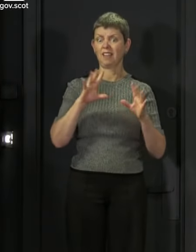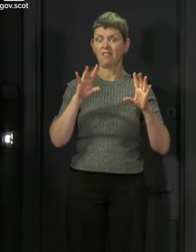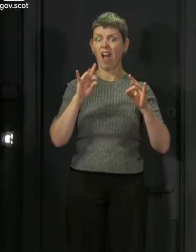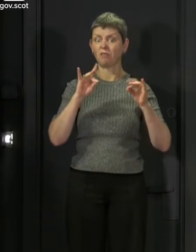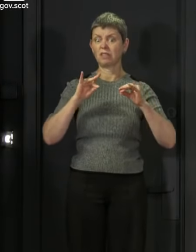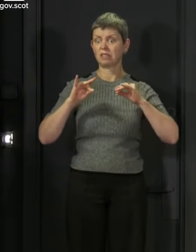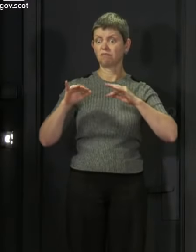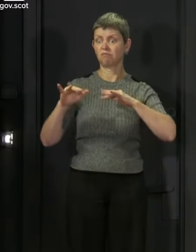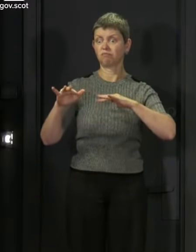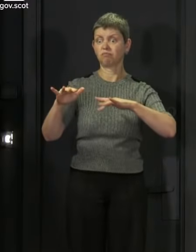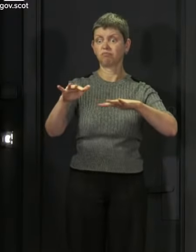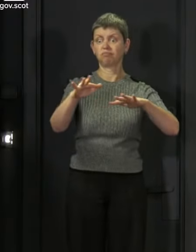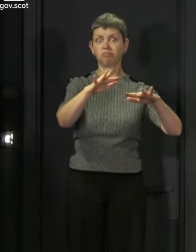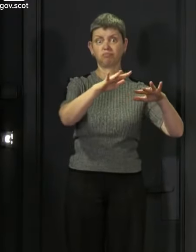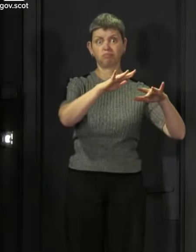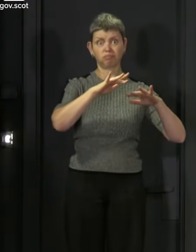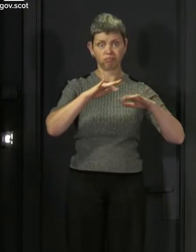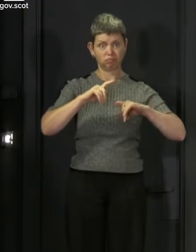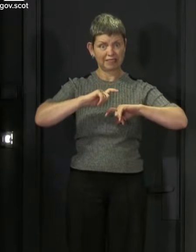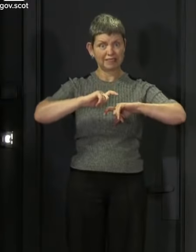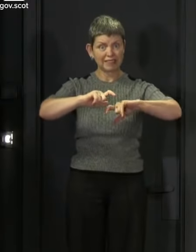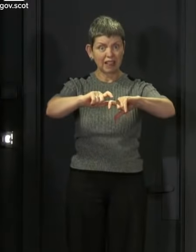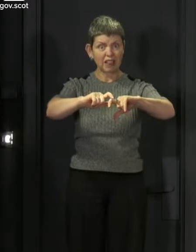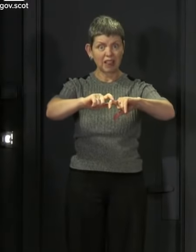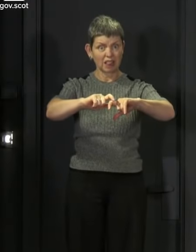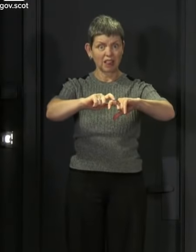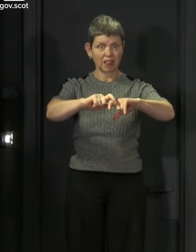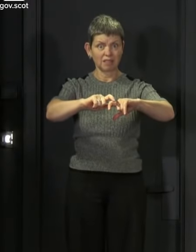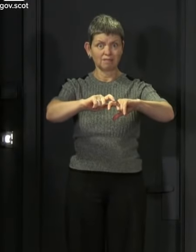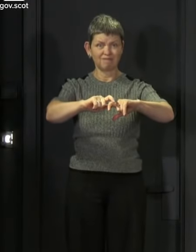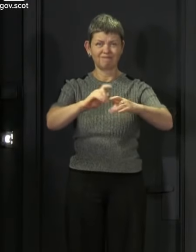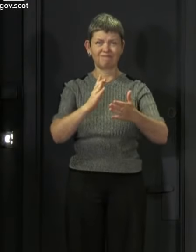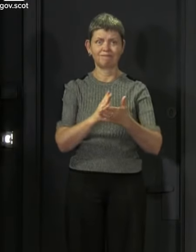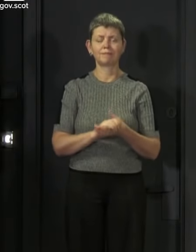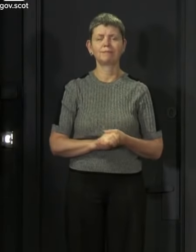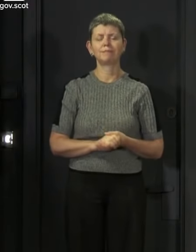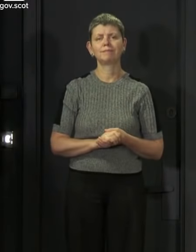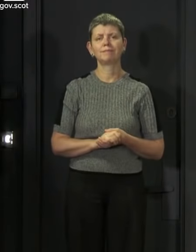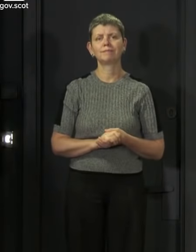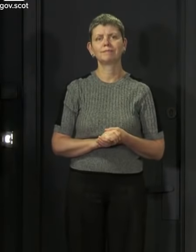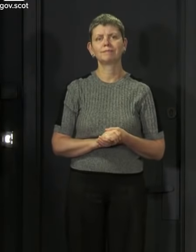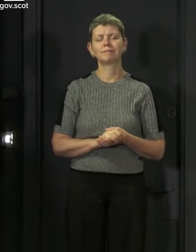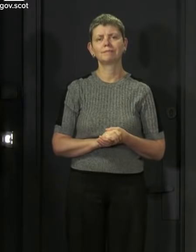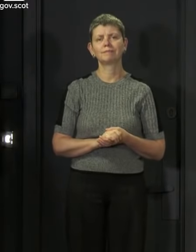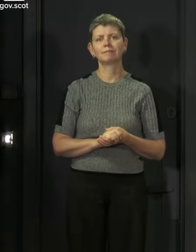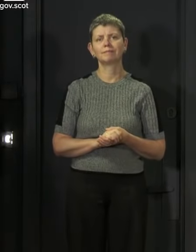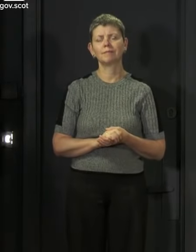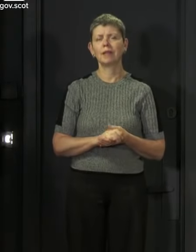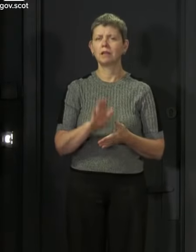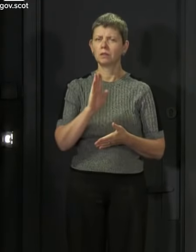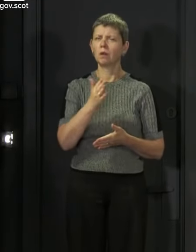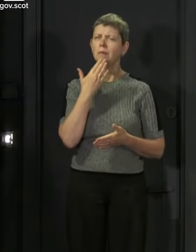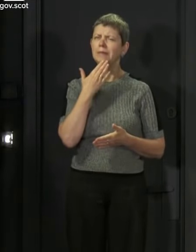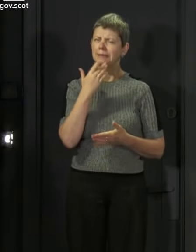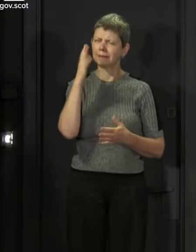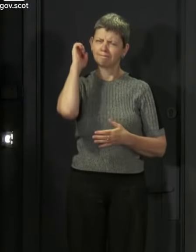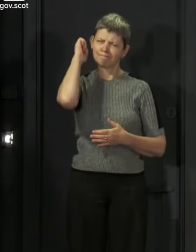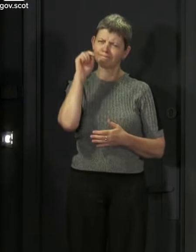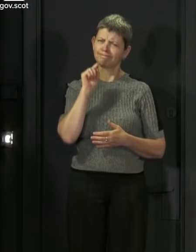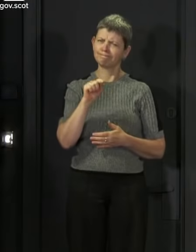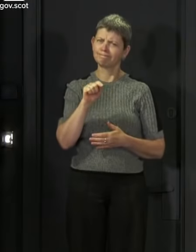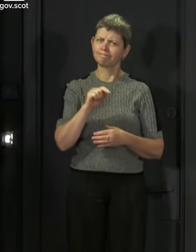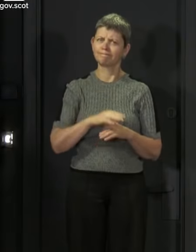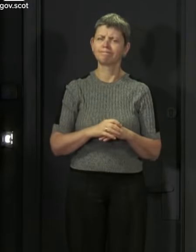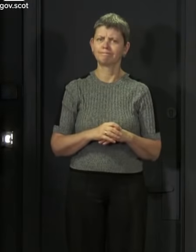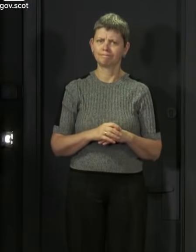virus, as I keep saying, hasn't gone away. It is still present out there. So I'd ask you to remember that in